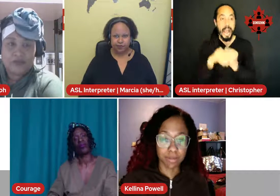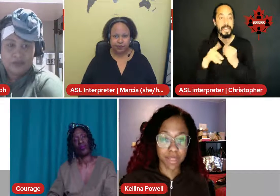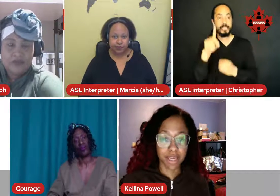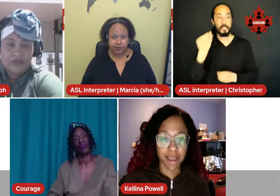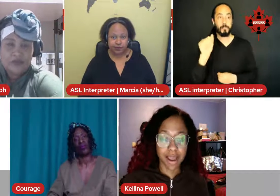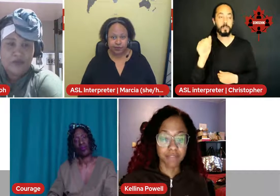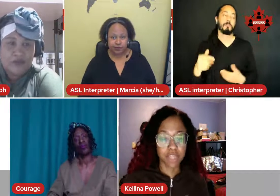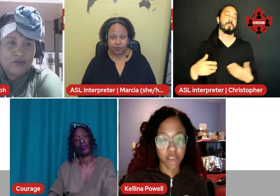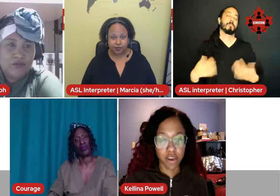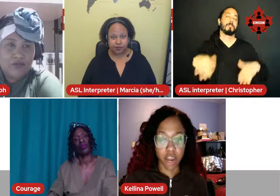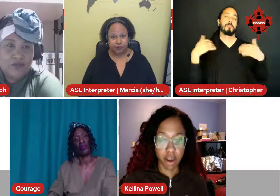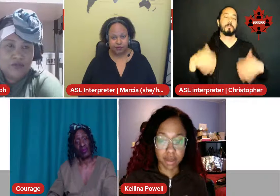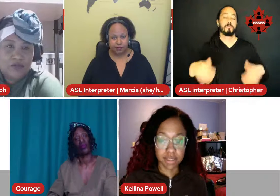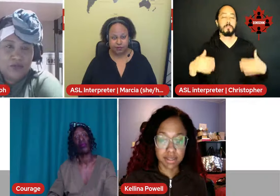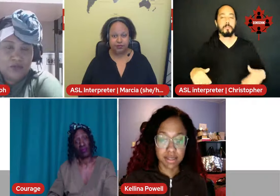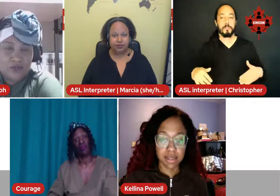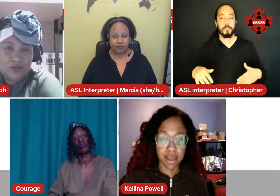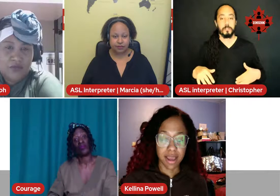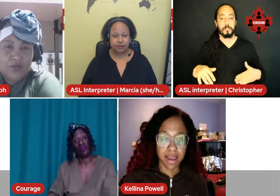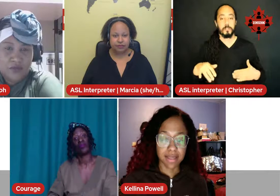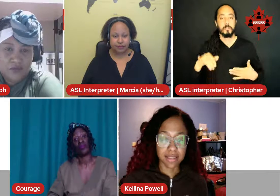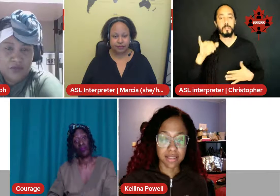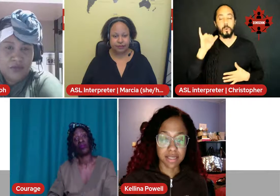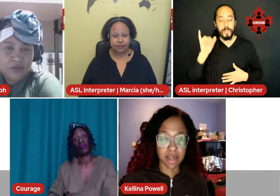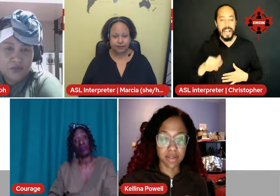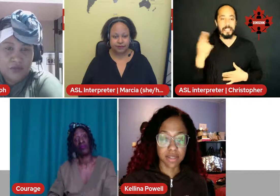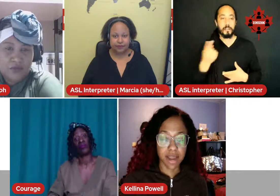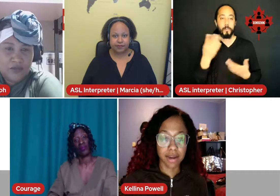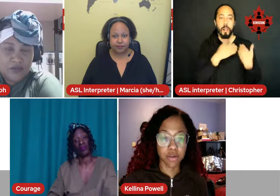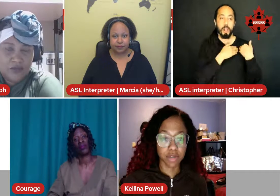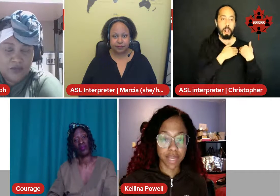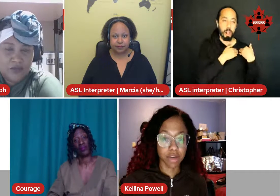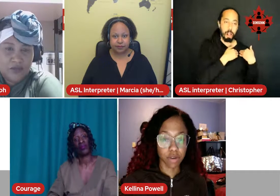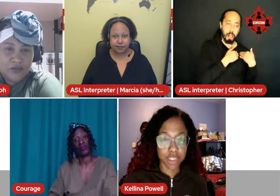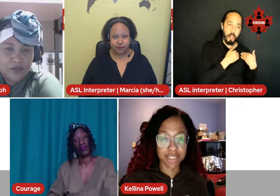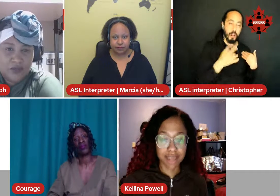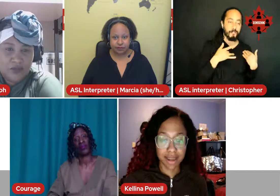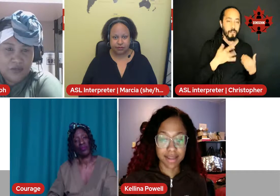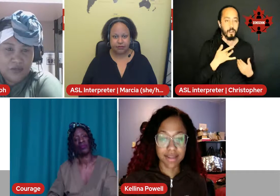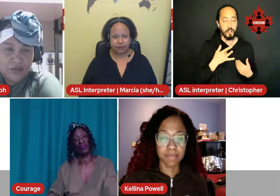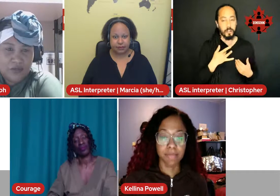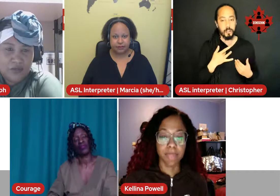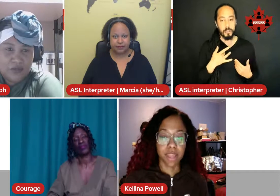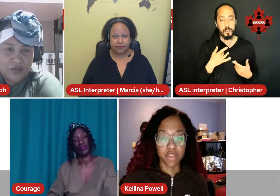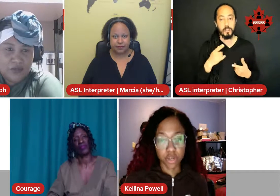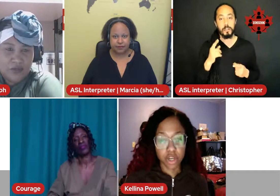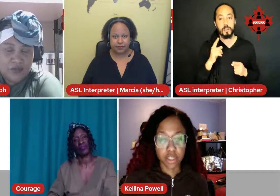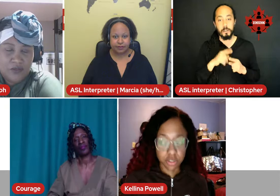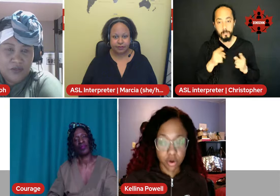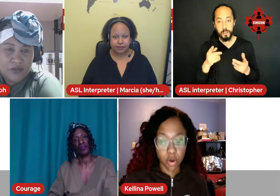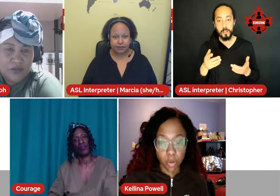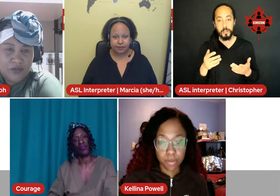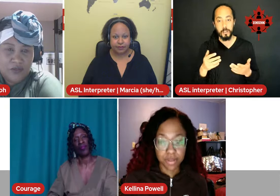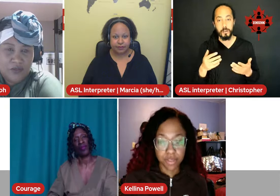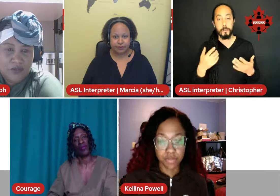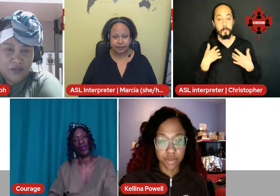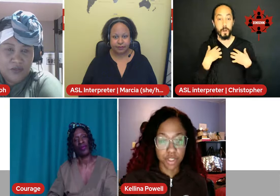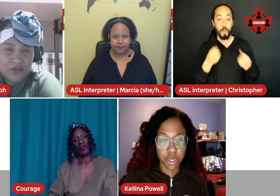something I have to carry on. And I encourage that there is still hope in the future.